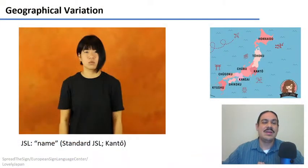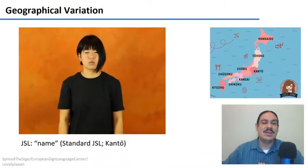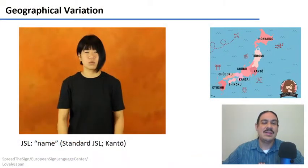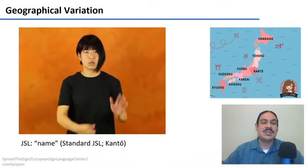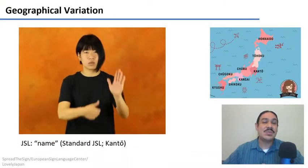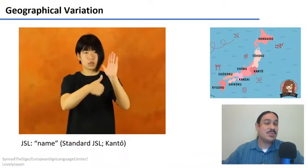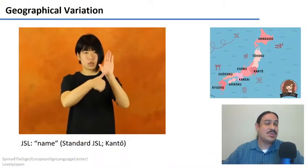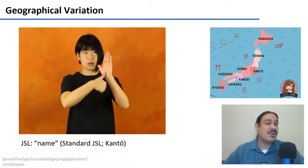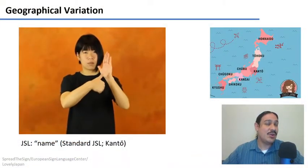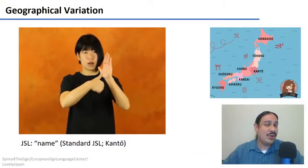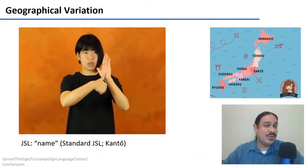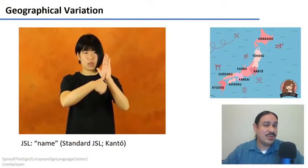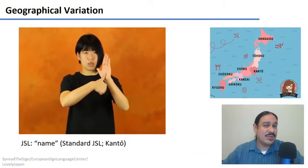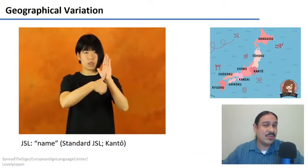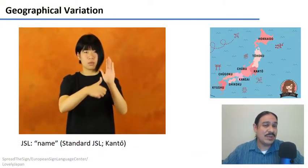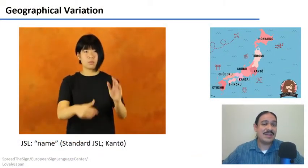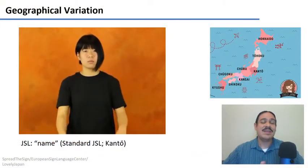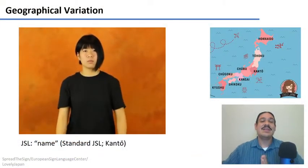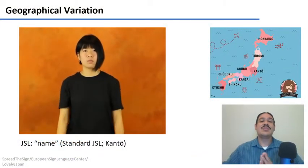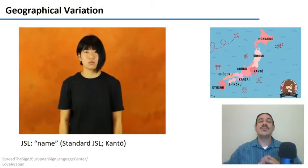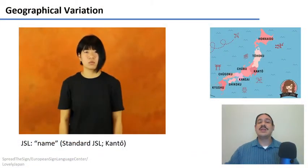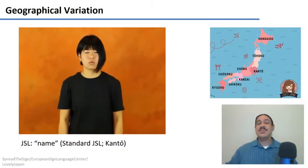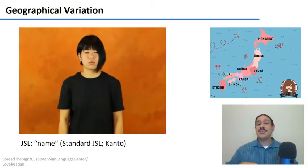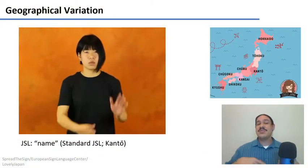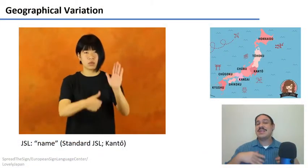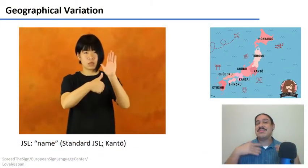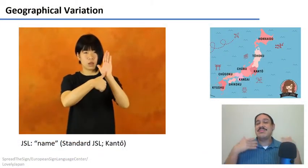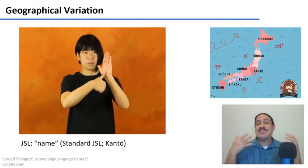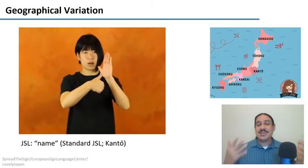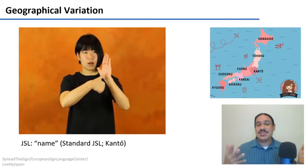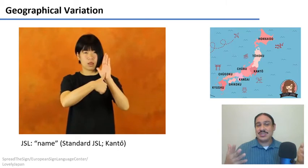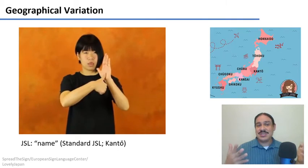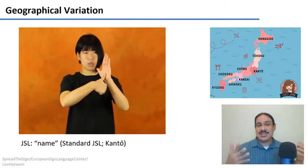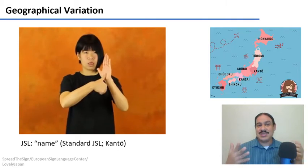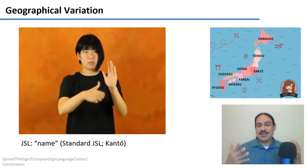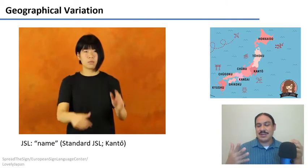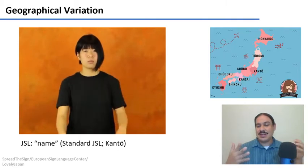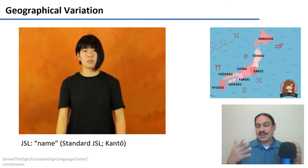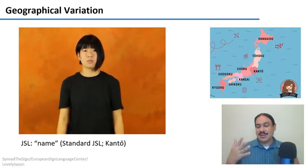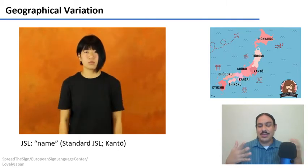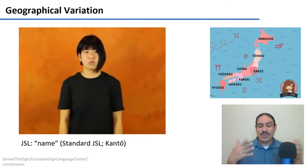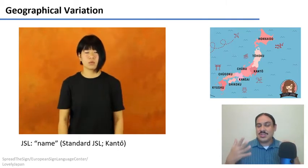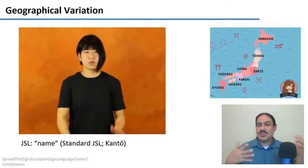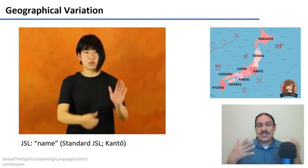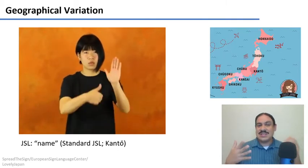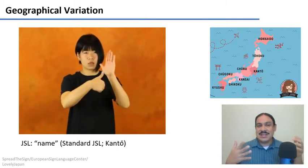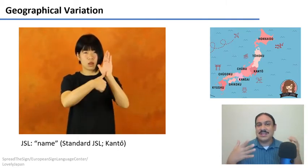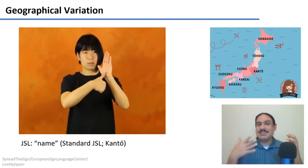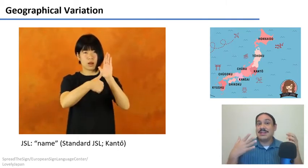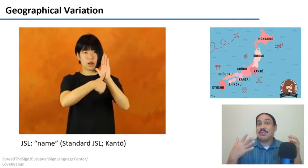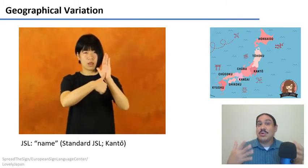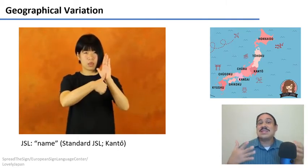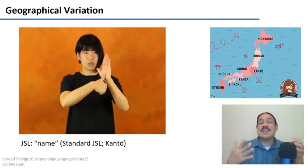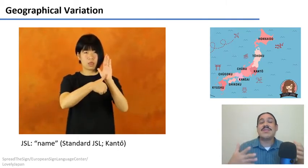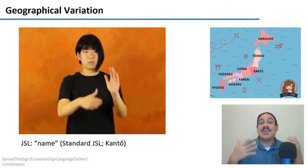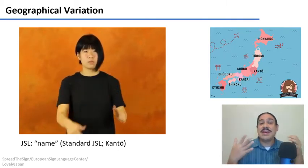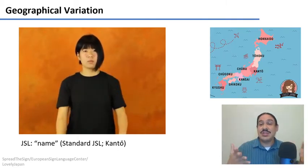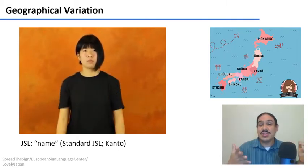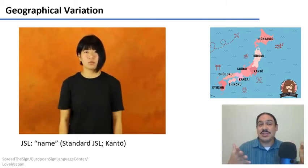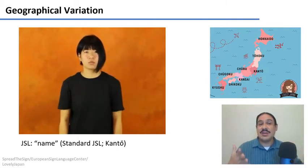so as we saw earlier in the week there are a number of dimensions along which we see linguistic variation and